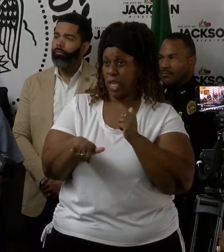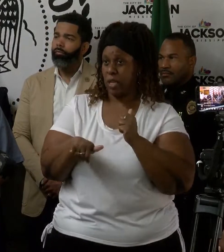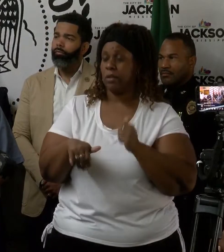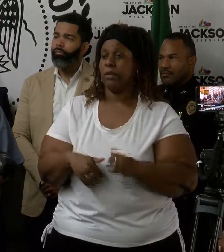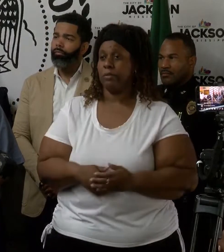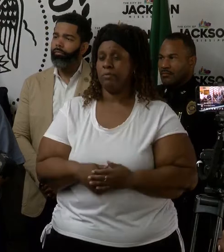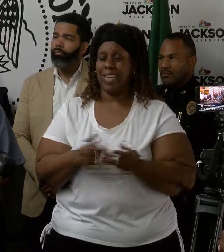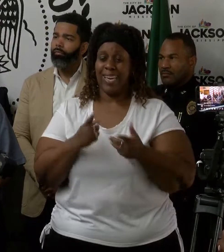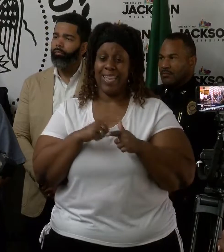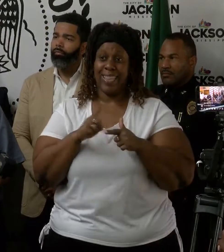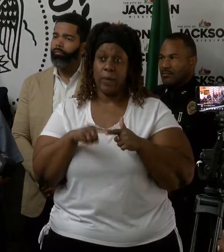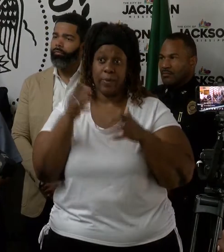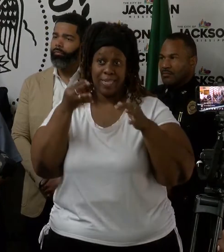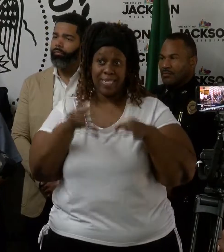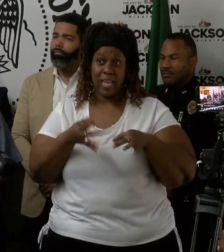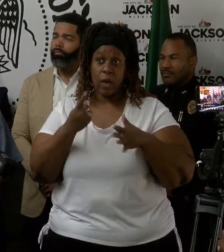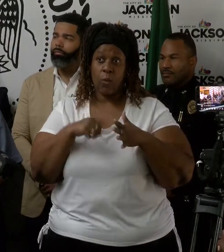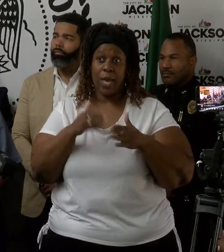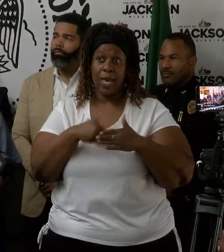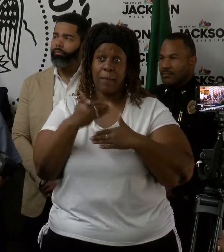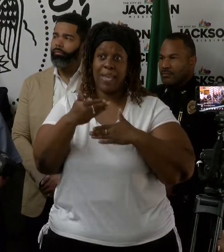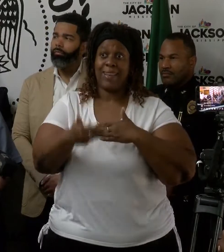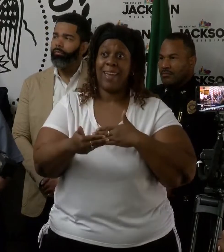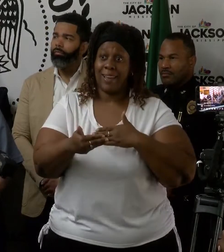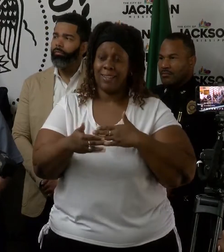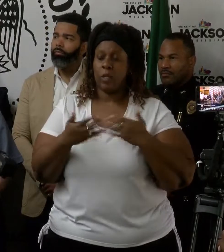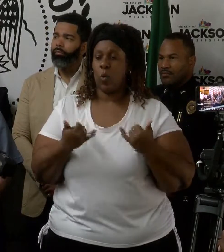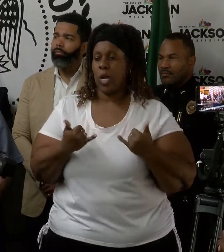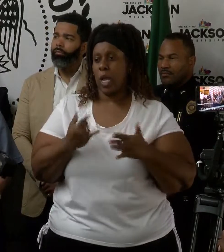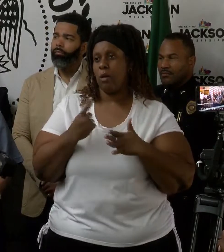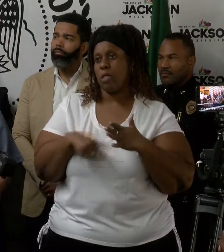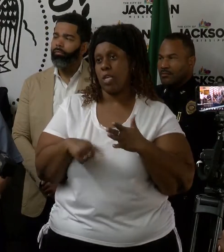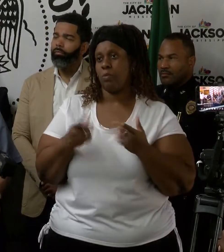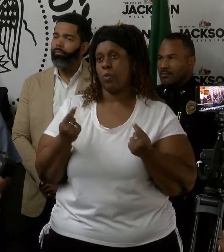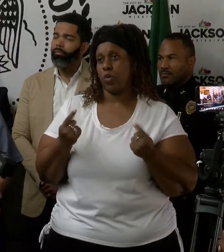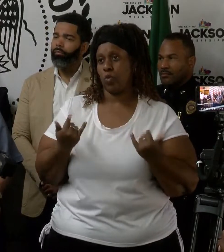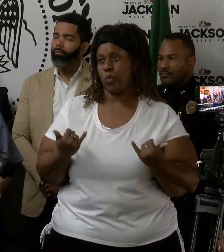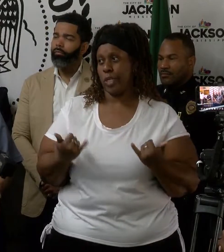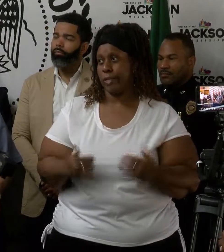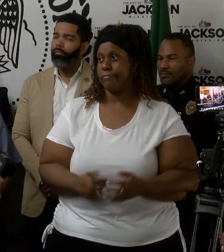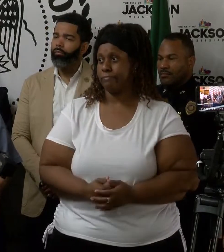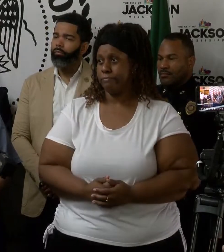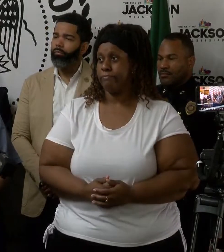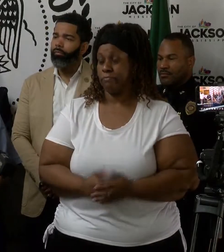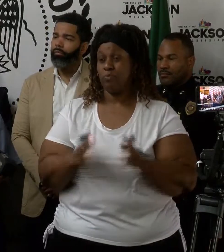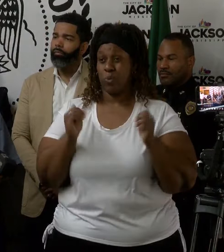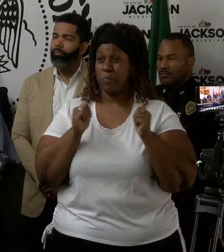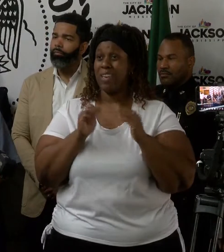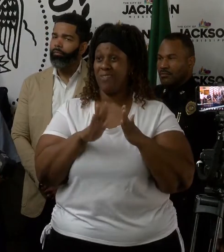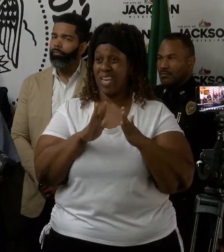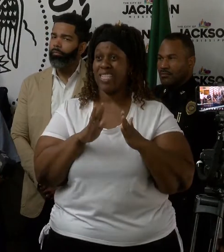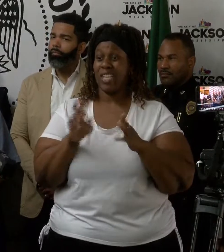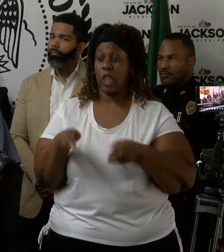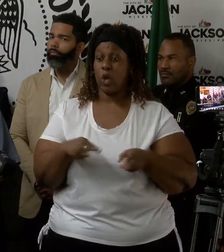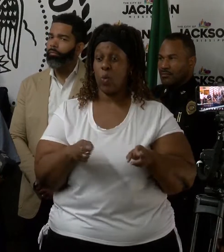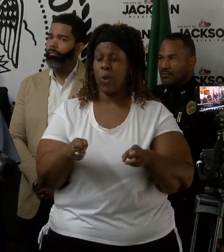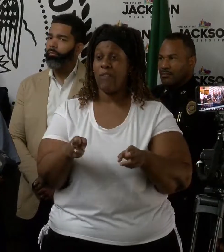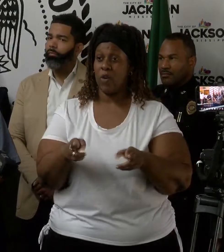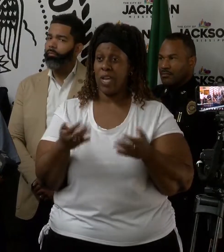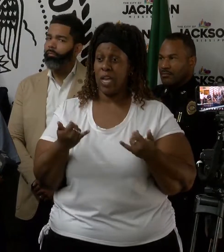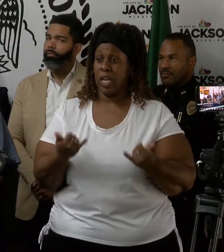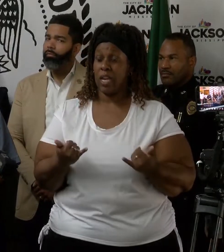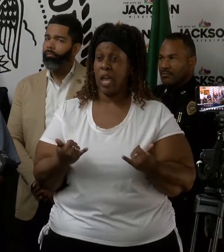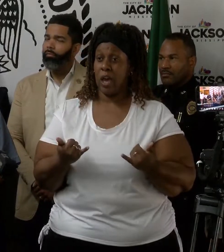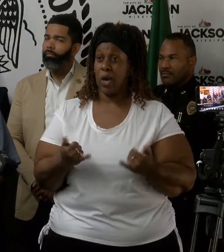determine what we do for the next 24 hours. But at this point, that's what it looks like. We would be facing a river which is now at